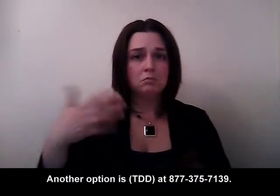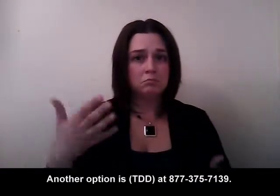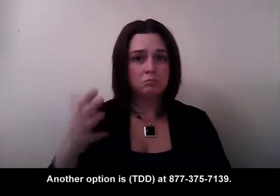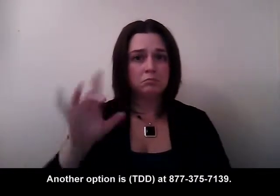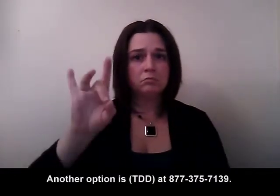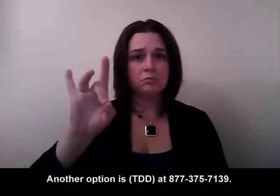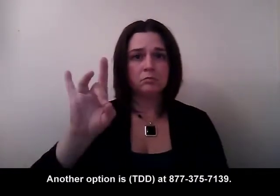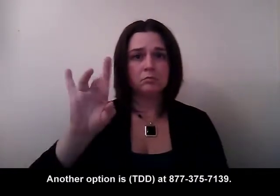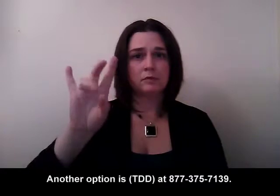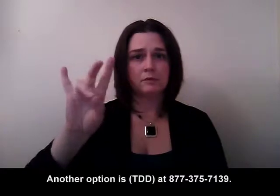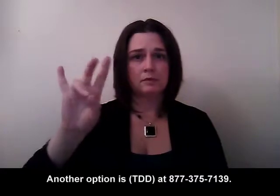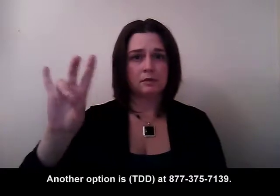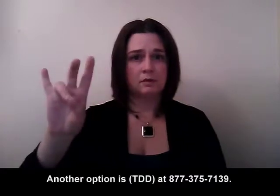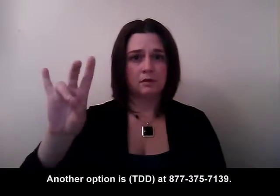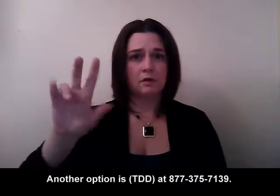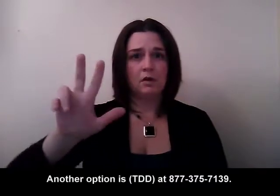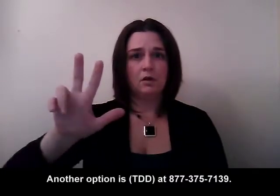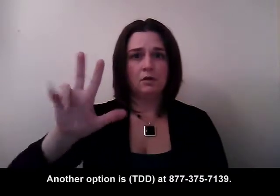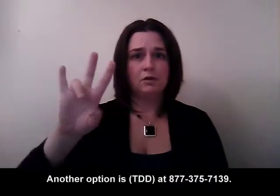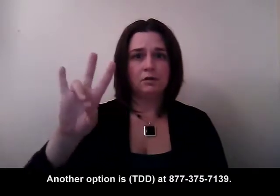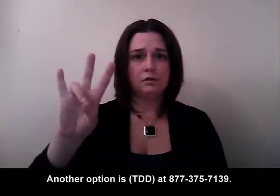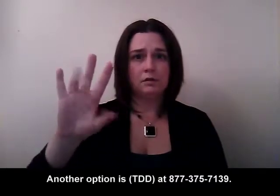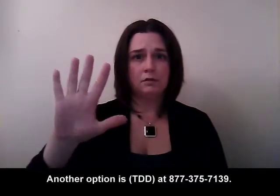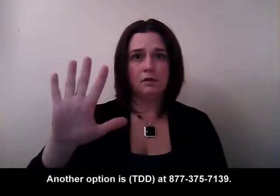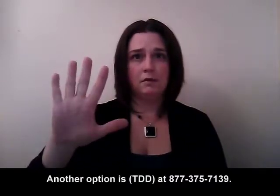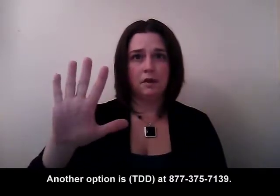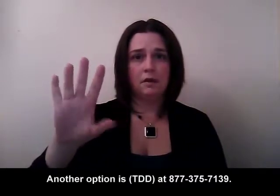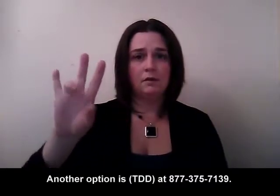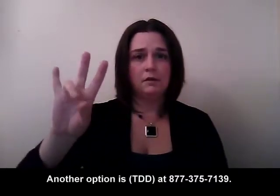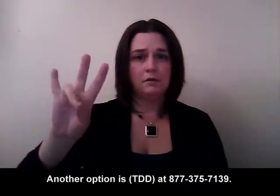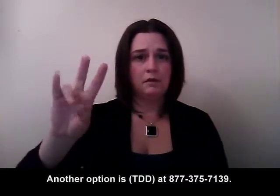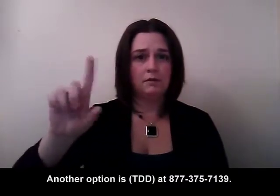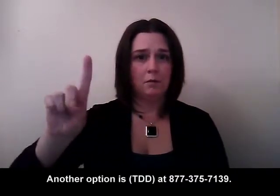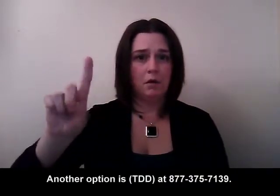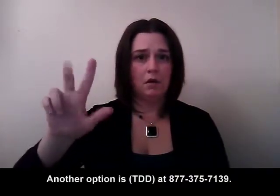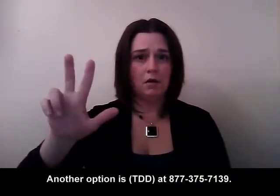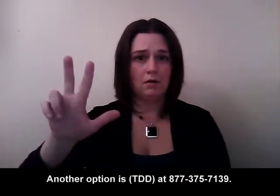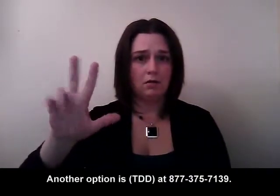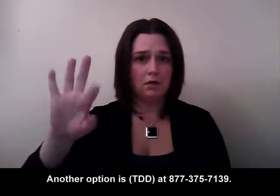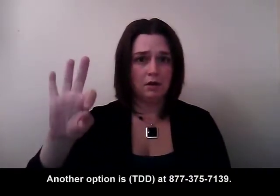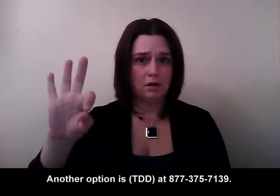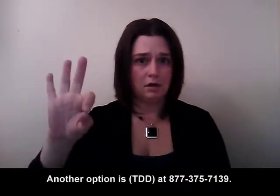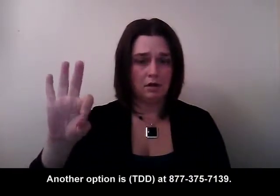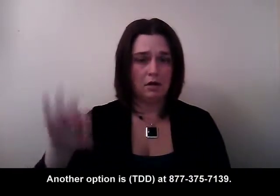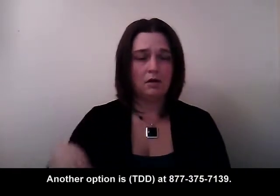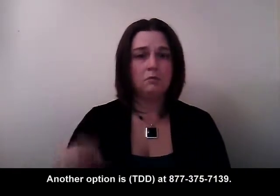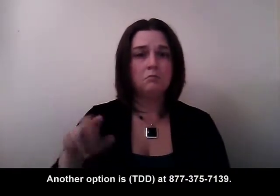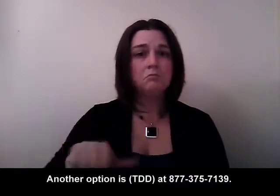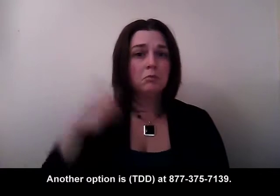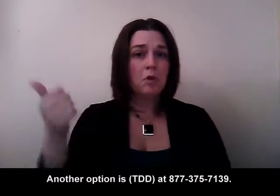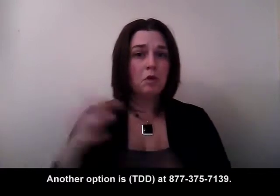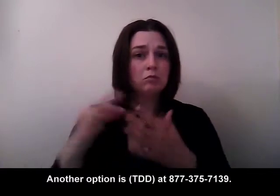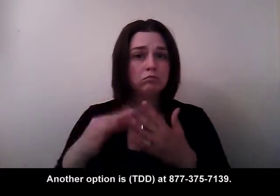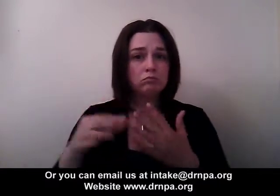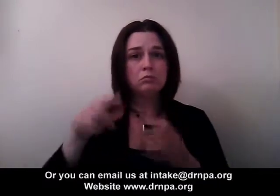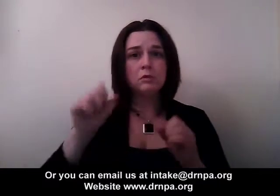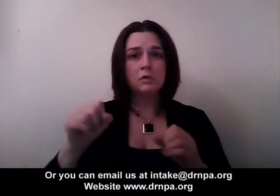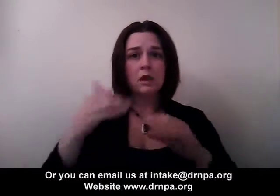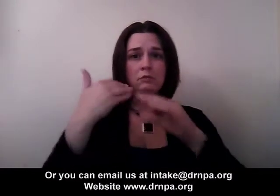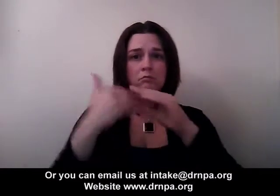at 877-375-7139 or you can